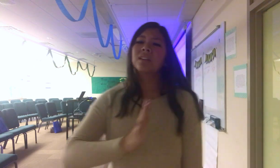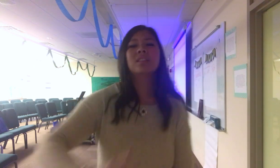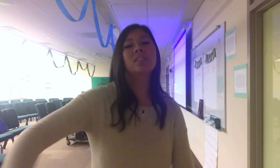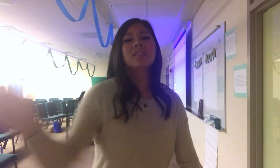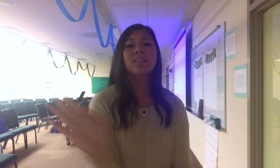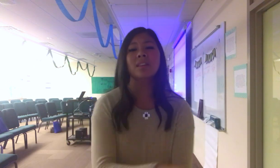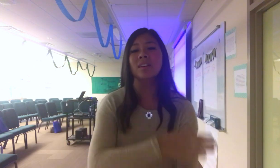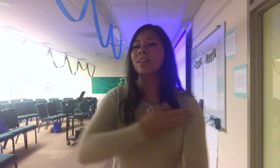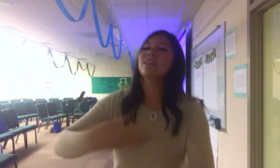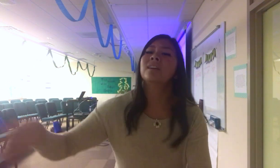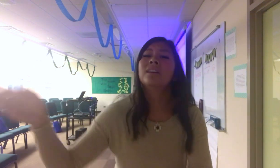song